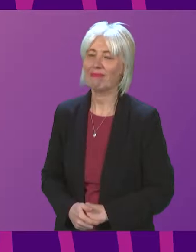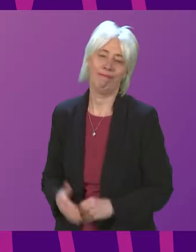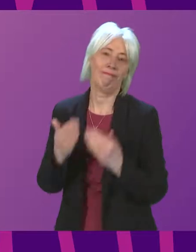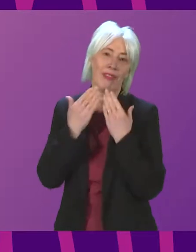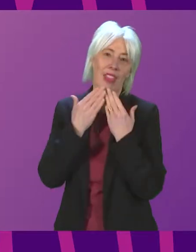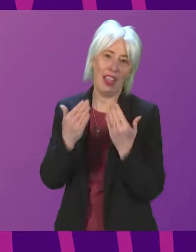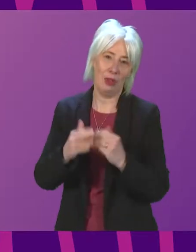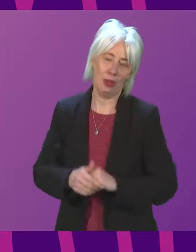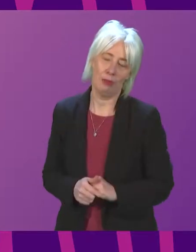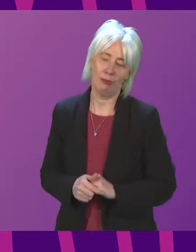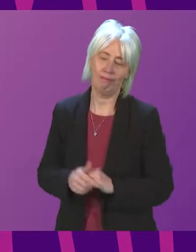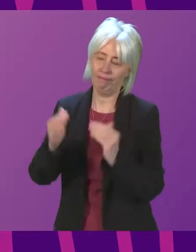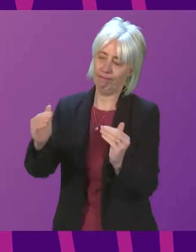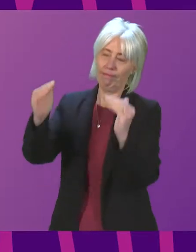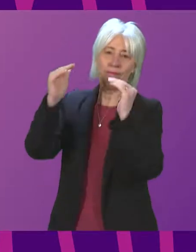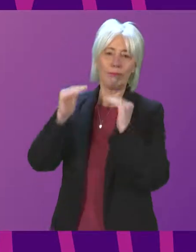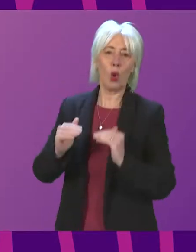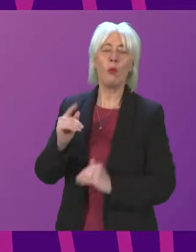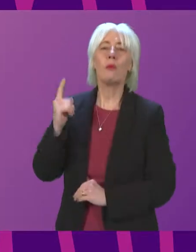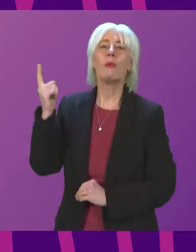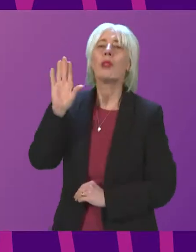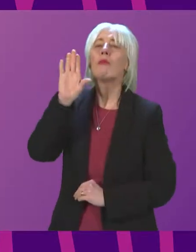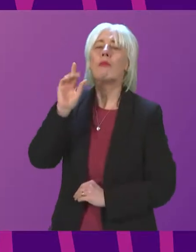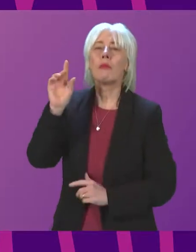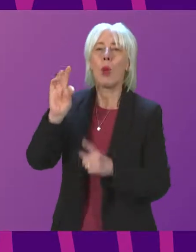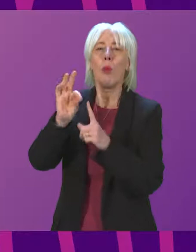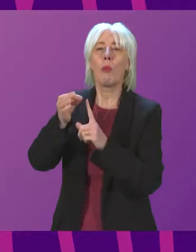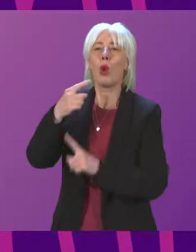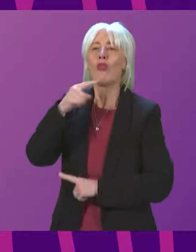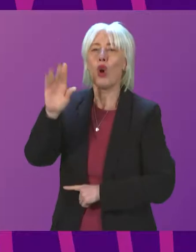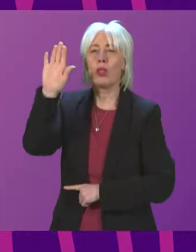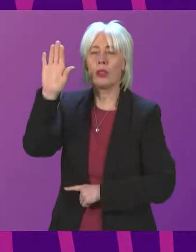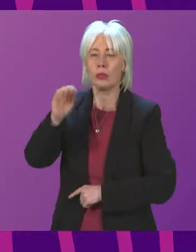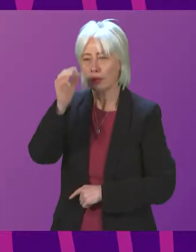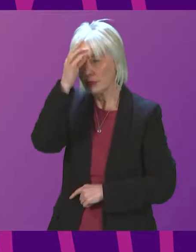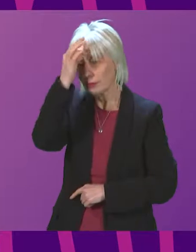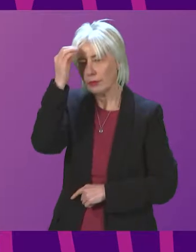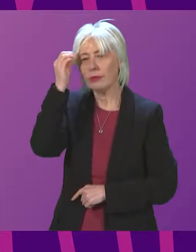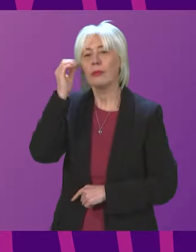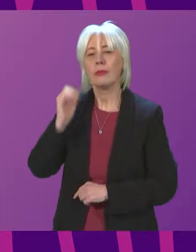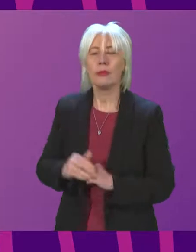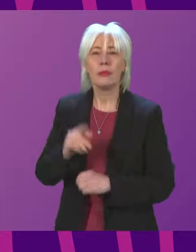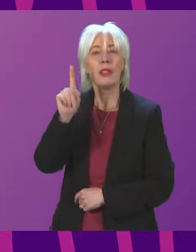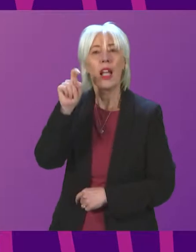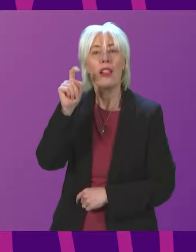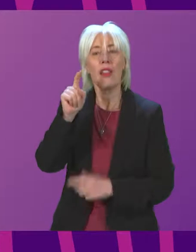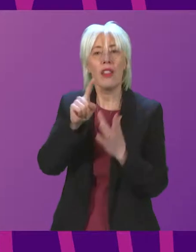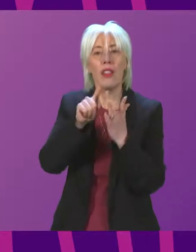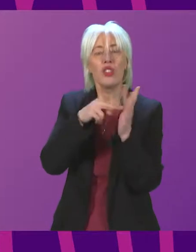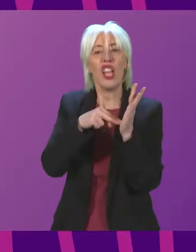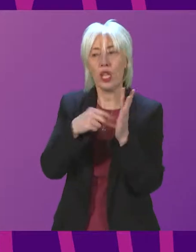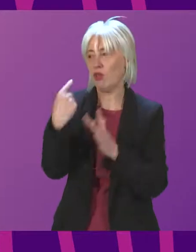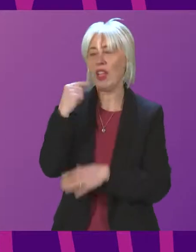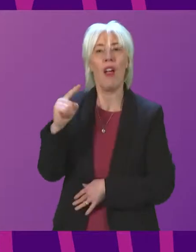Thank you. The next item of business is a point of order, Stephen Kerr. On the 11th of January, the First